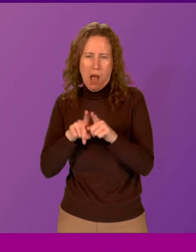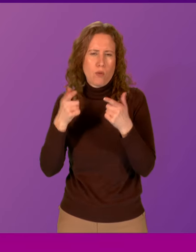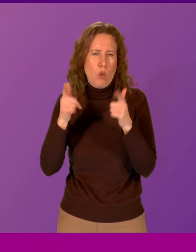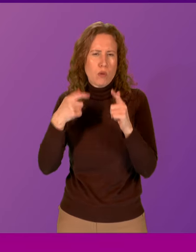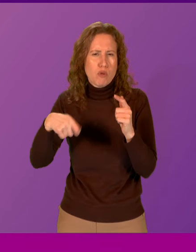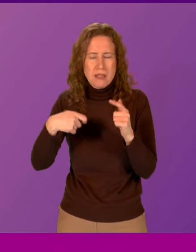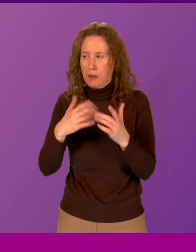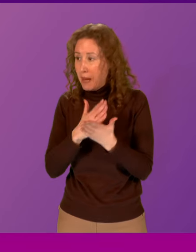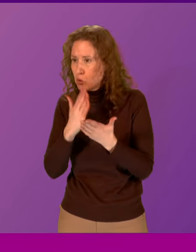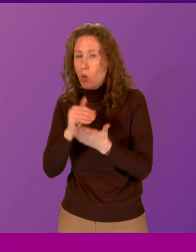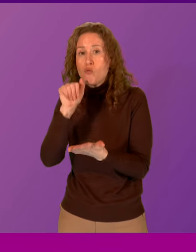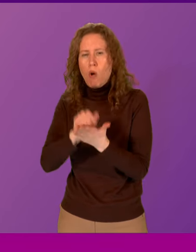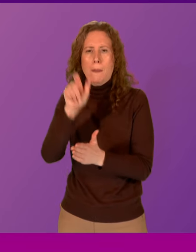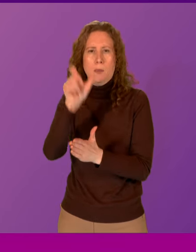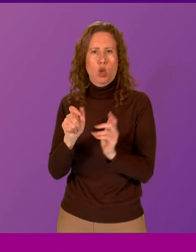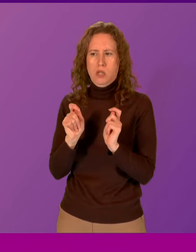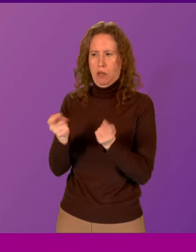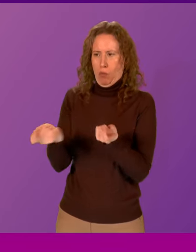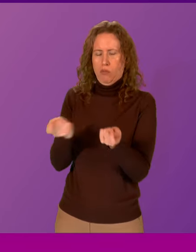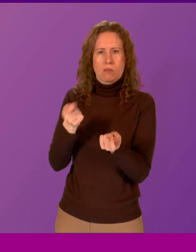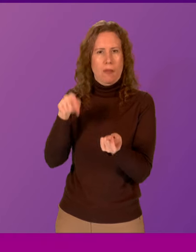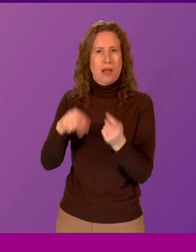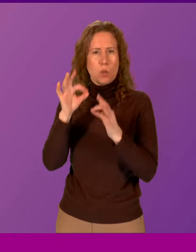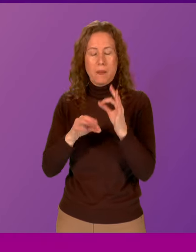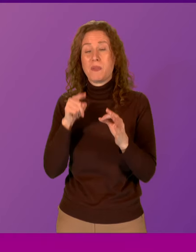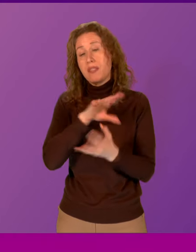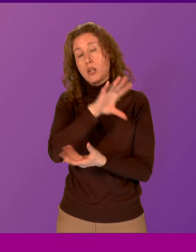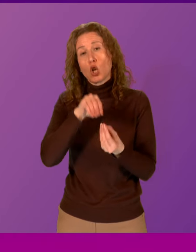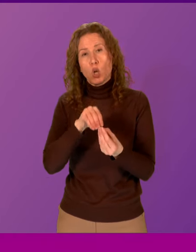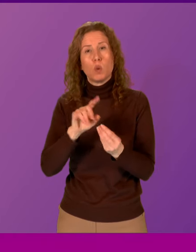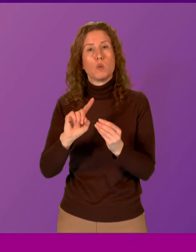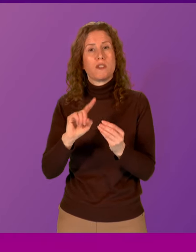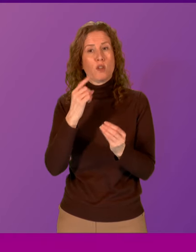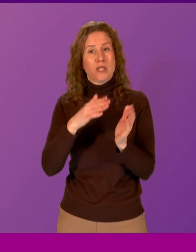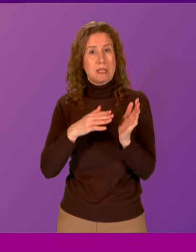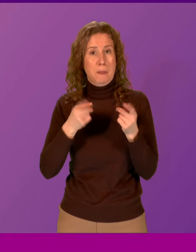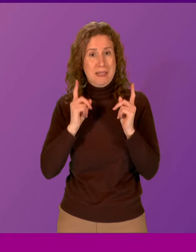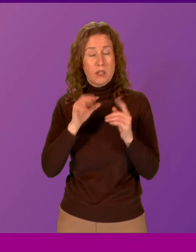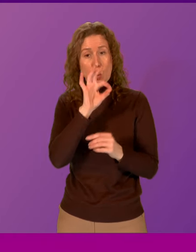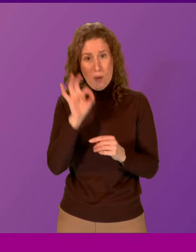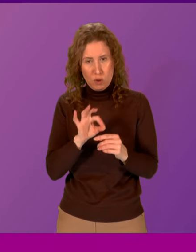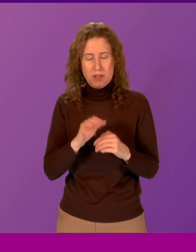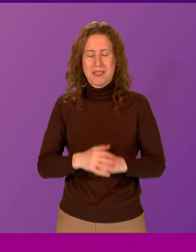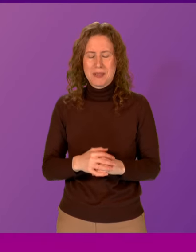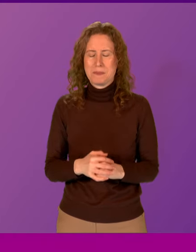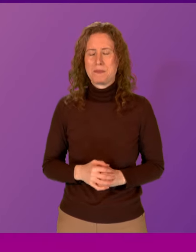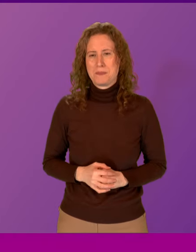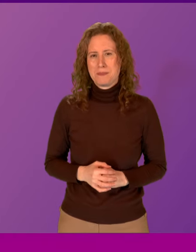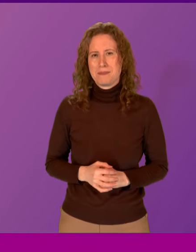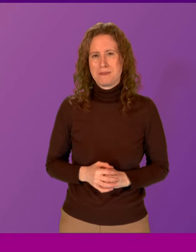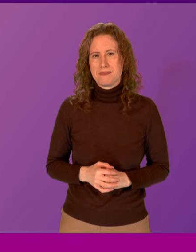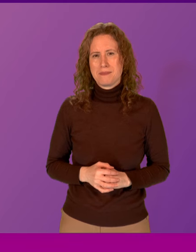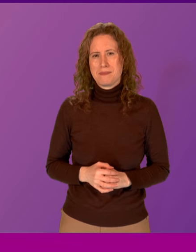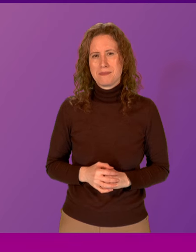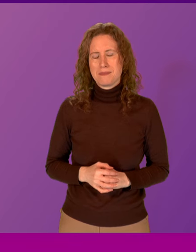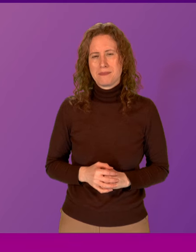ensure that an appropriate inquiry chair is appointed. Thank you. That concludes First Minister's questions. The next item of business is a Member's Business